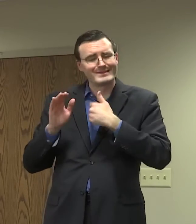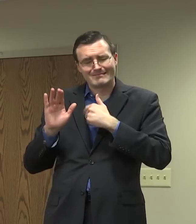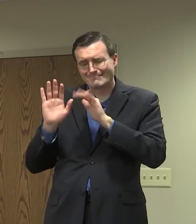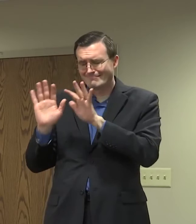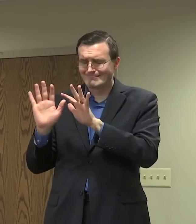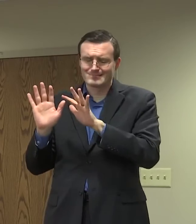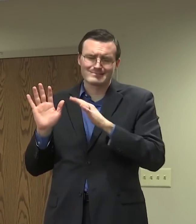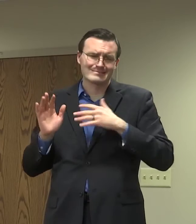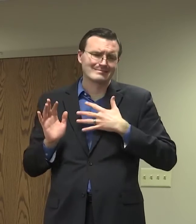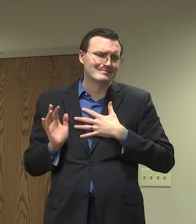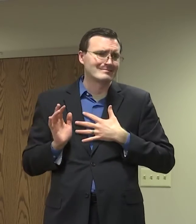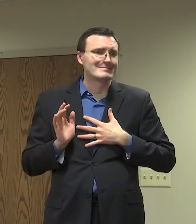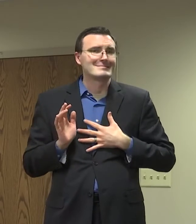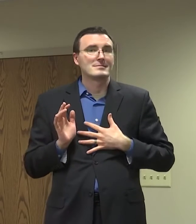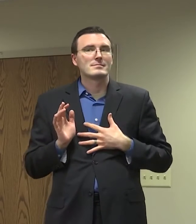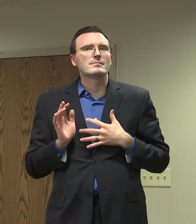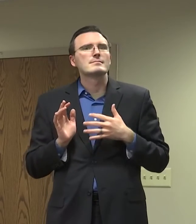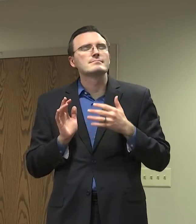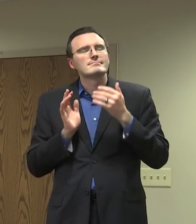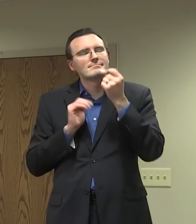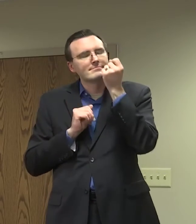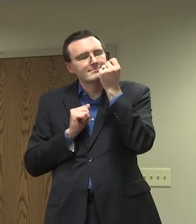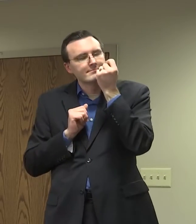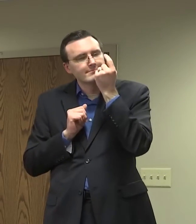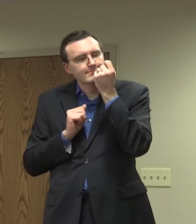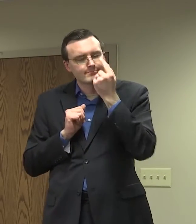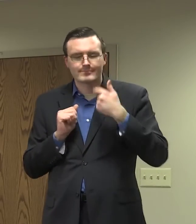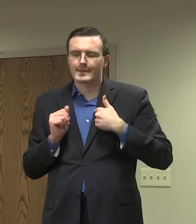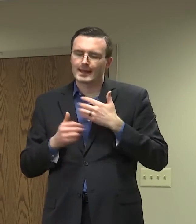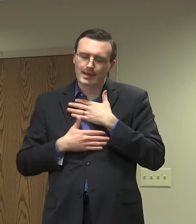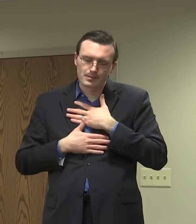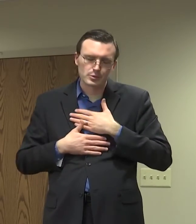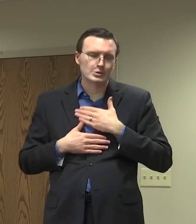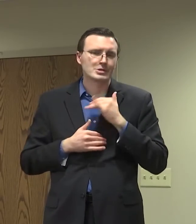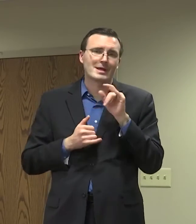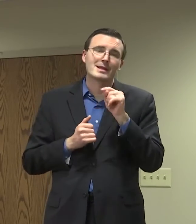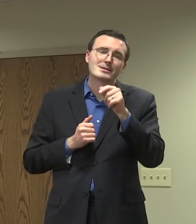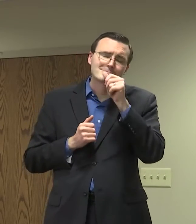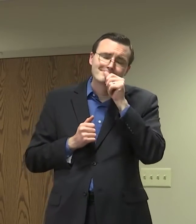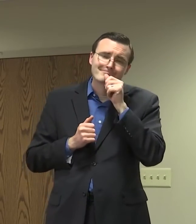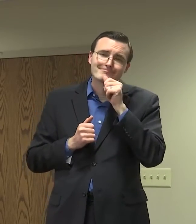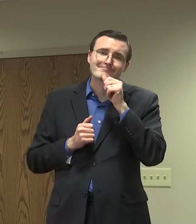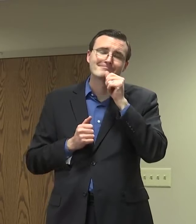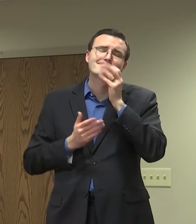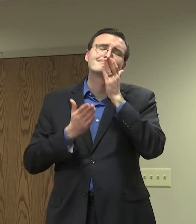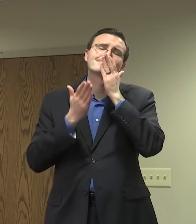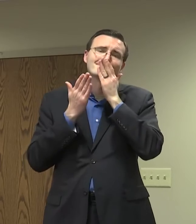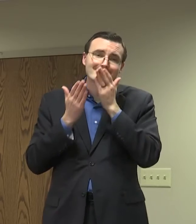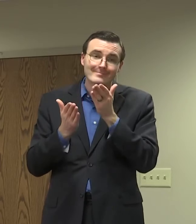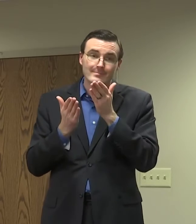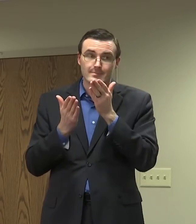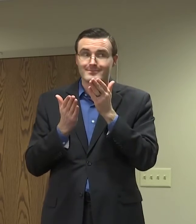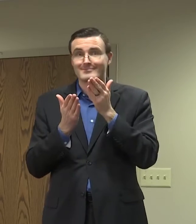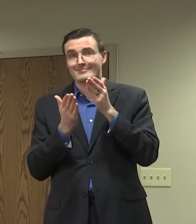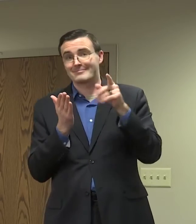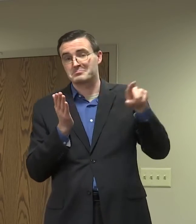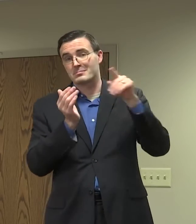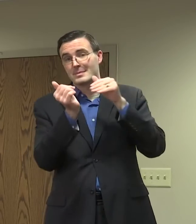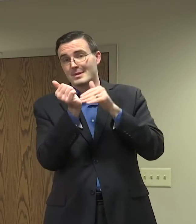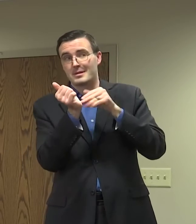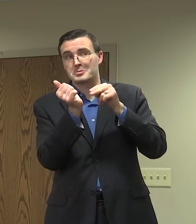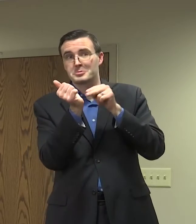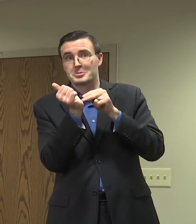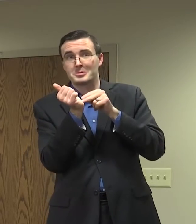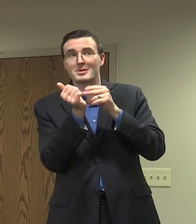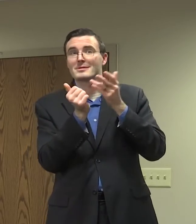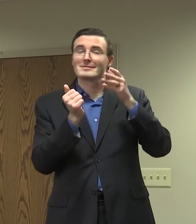that you have made. And I know that our local health care professionals or first responders share that appreciation and